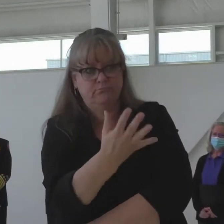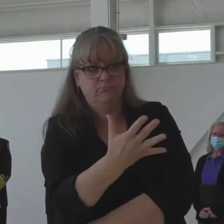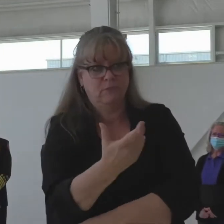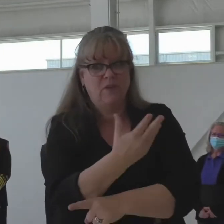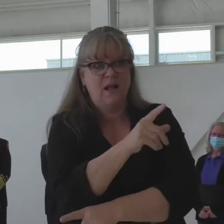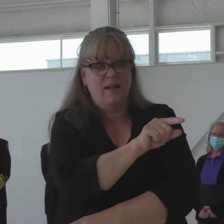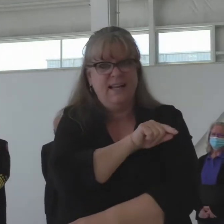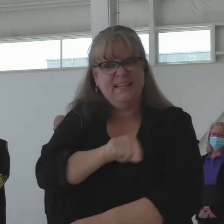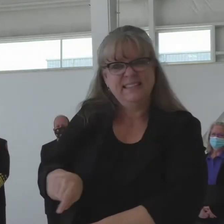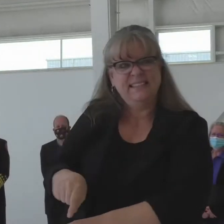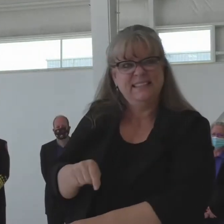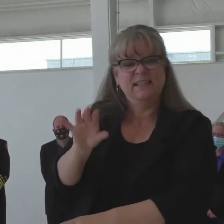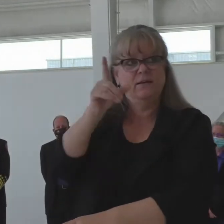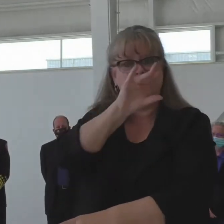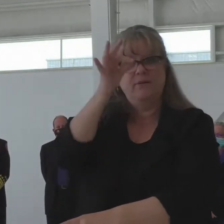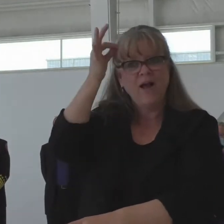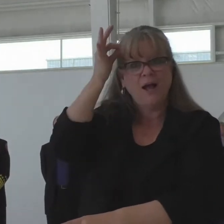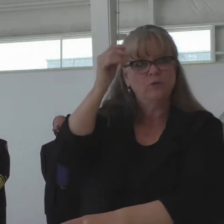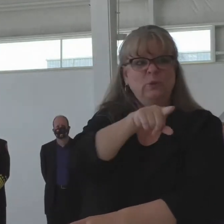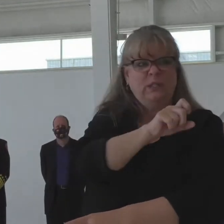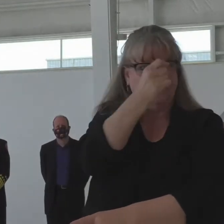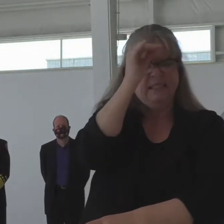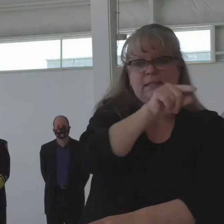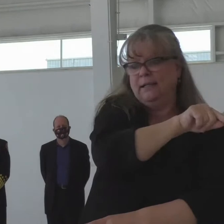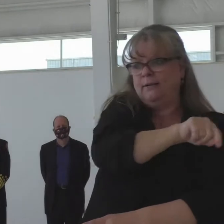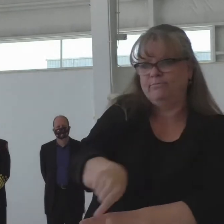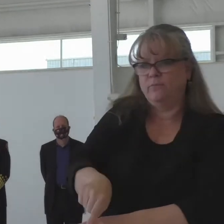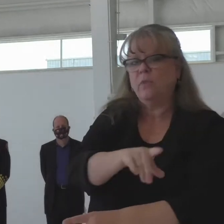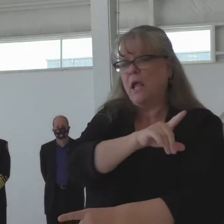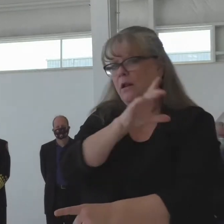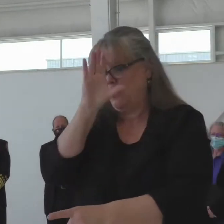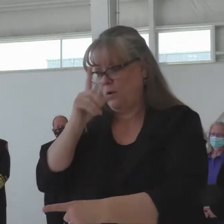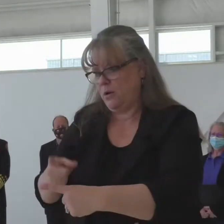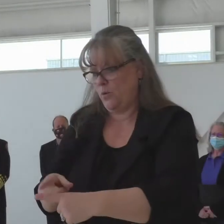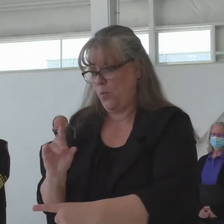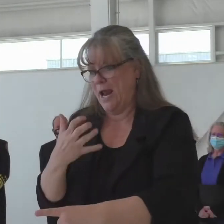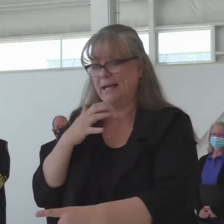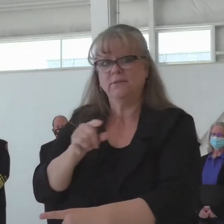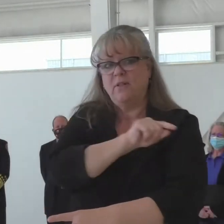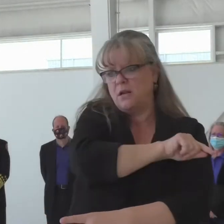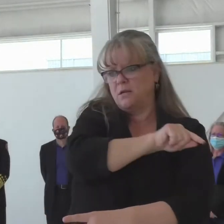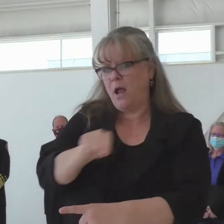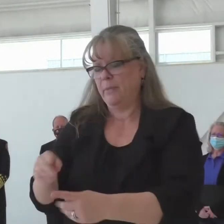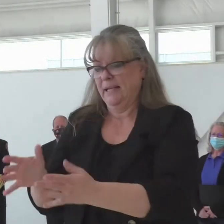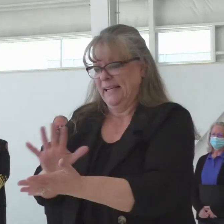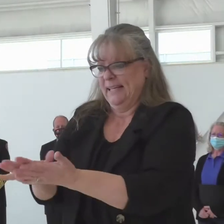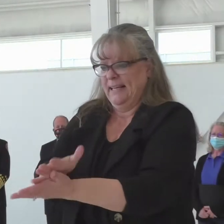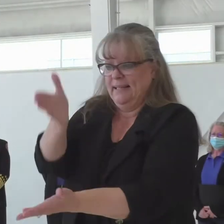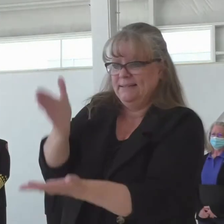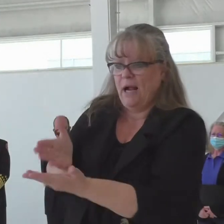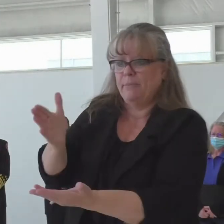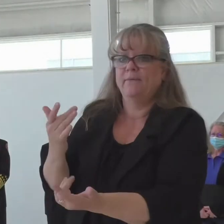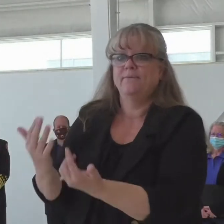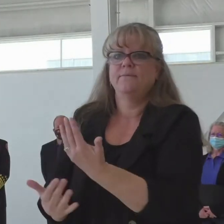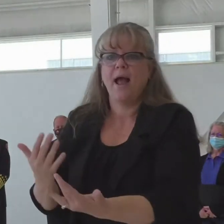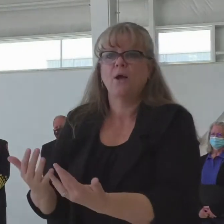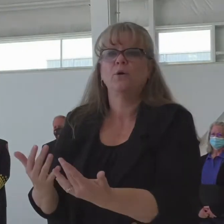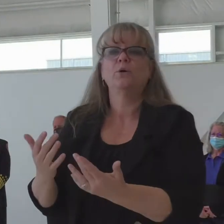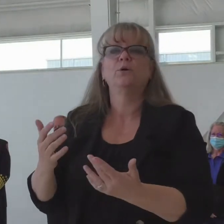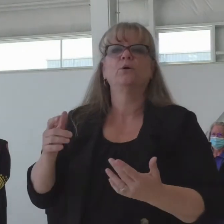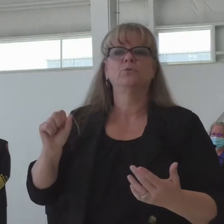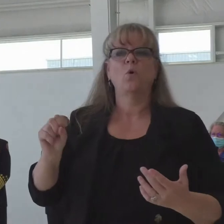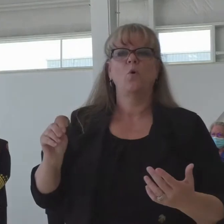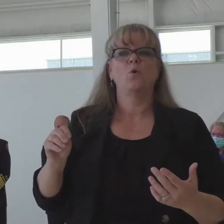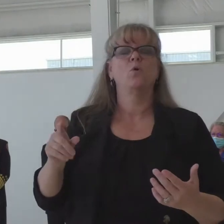partners they dispatch resources out there and the fire is put out it never gets a name it doesn't make the news those are the ones we're trying to